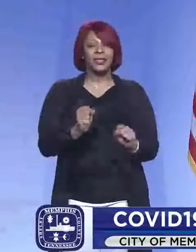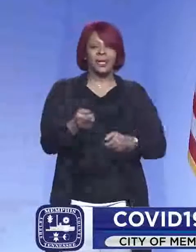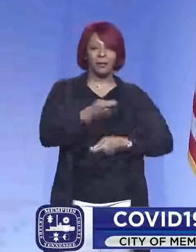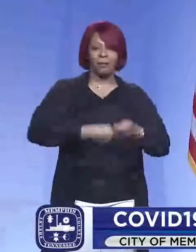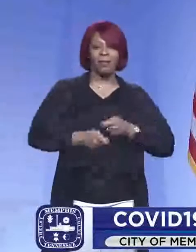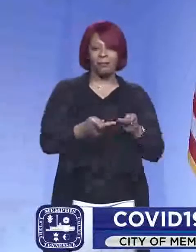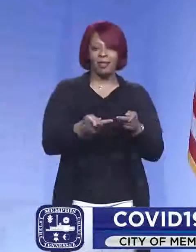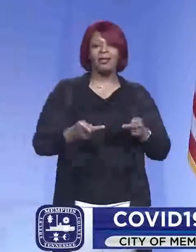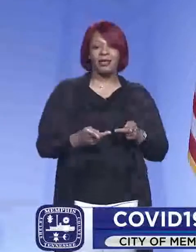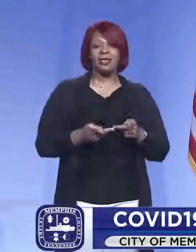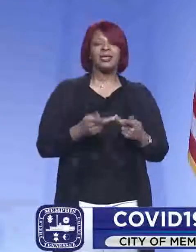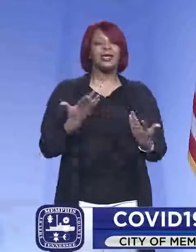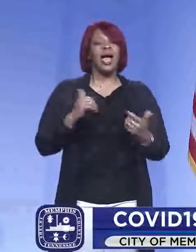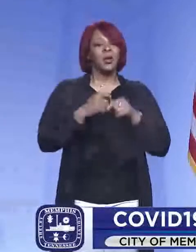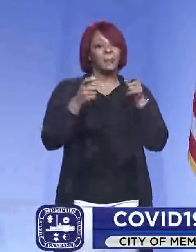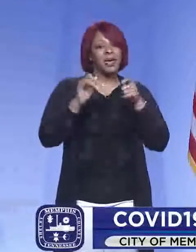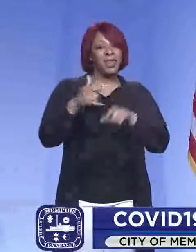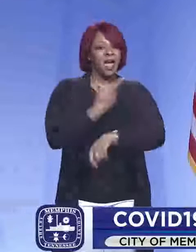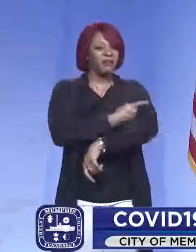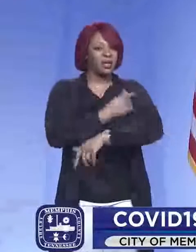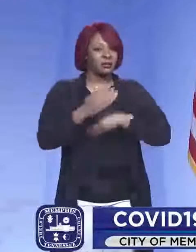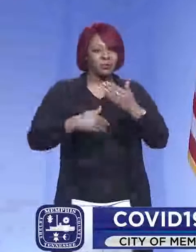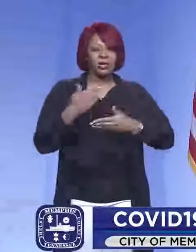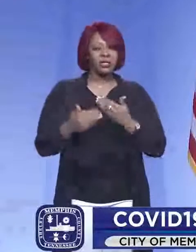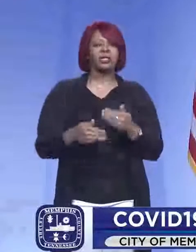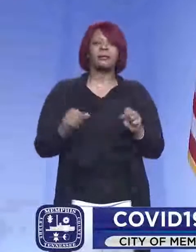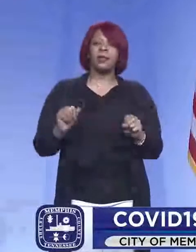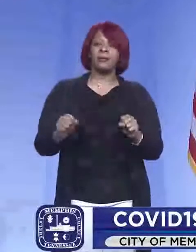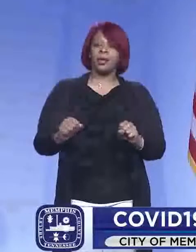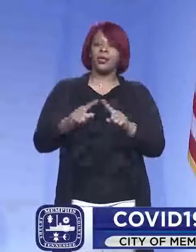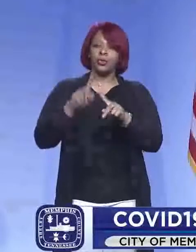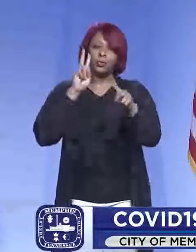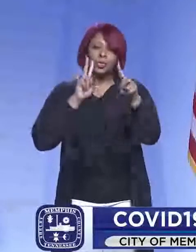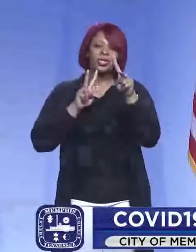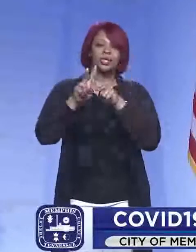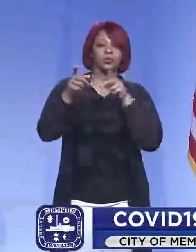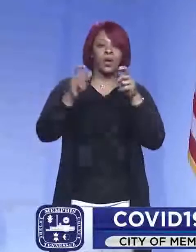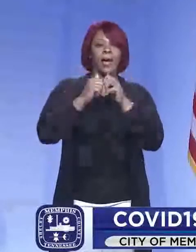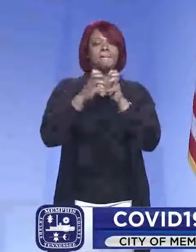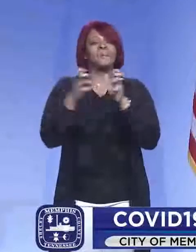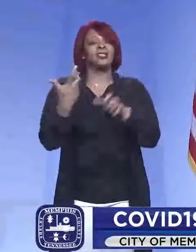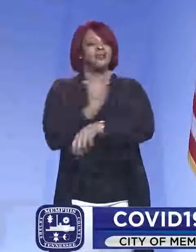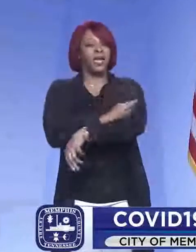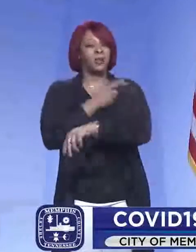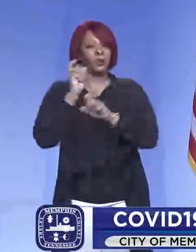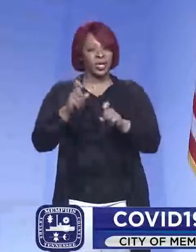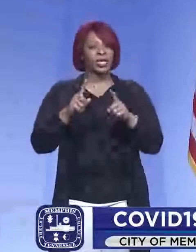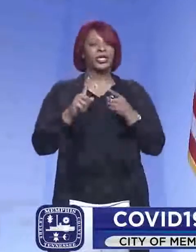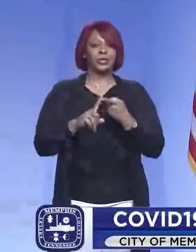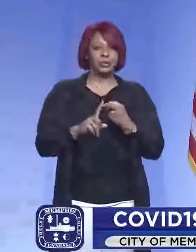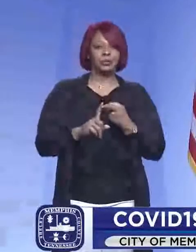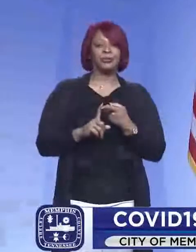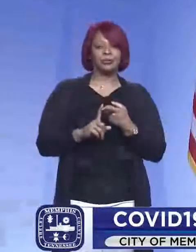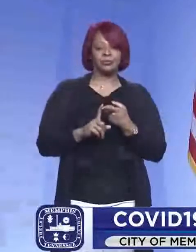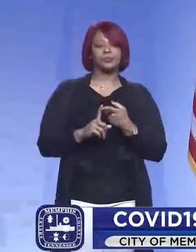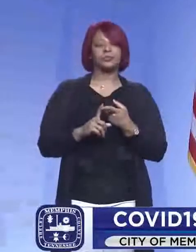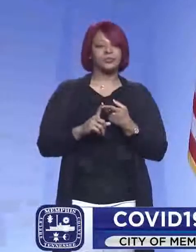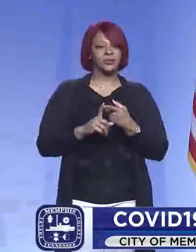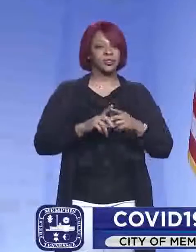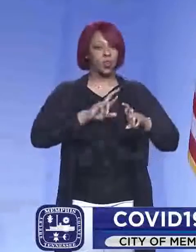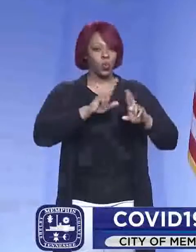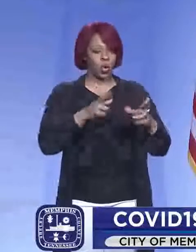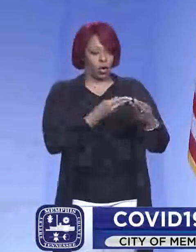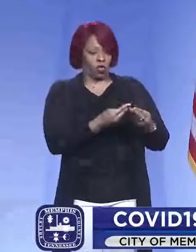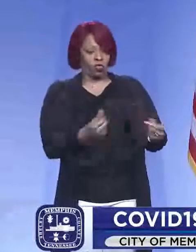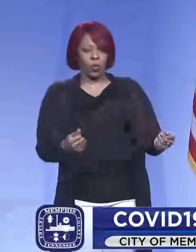the vaccine distribution process is to be able to, uh, predict and control how much vaccine that we need to, uh, have thought and